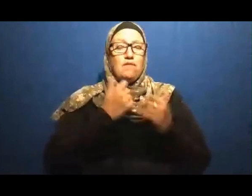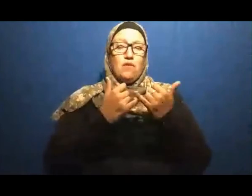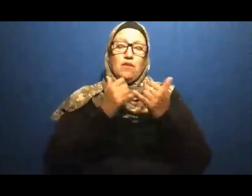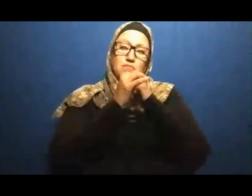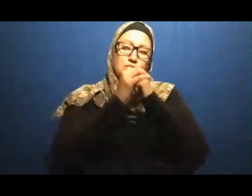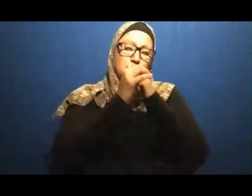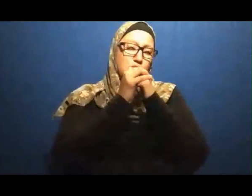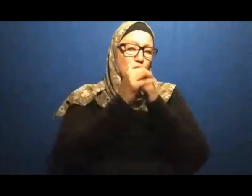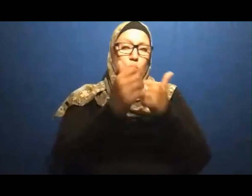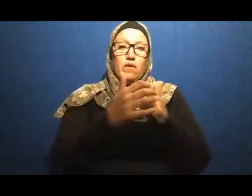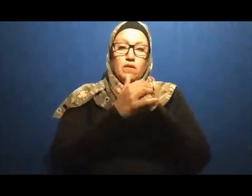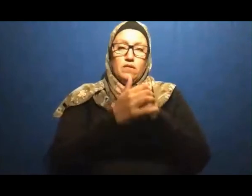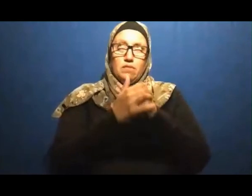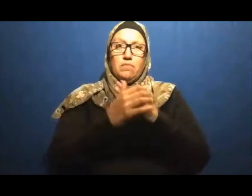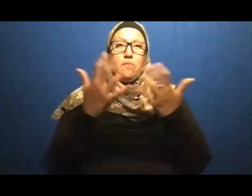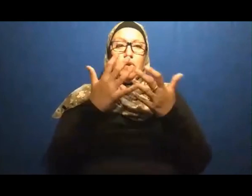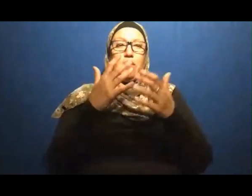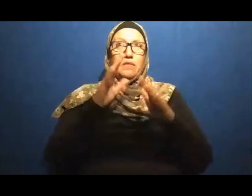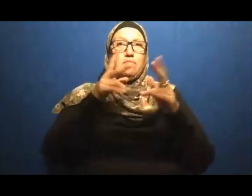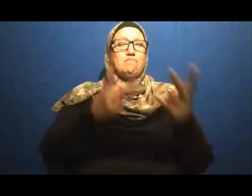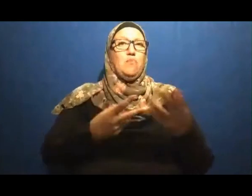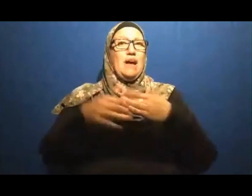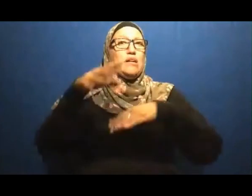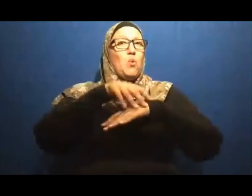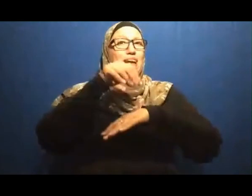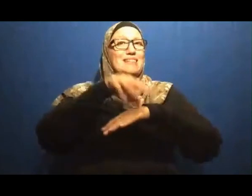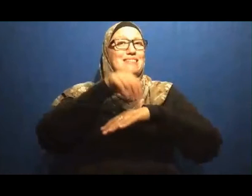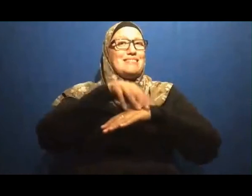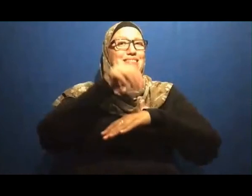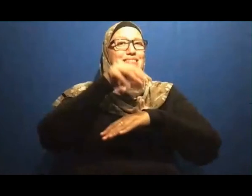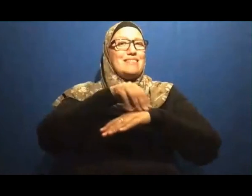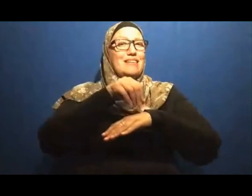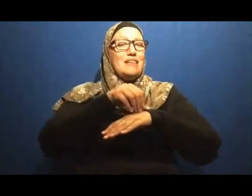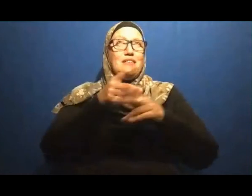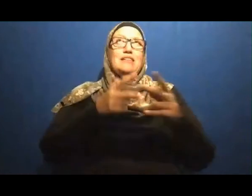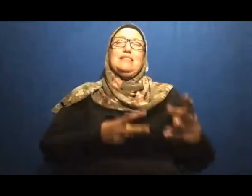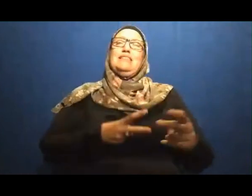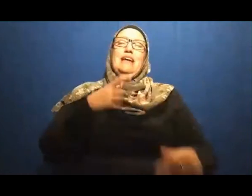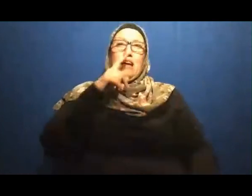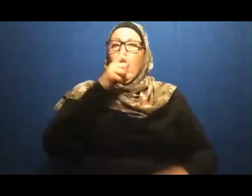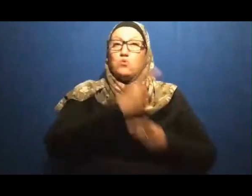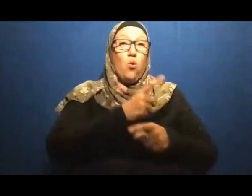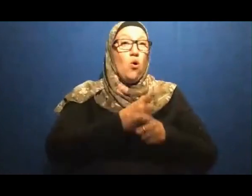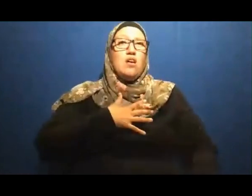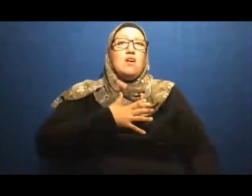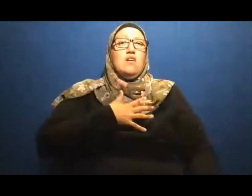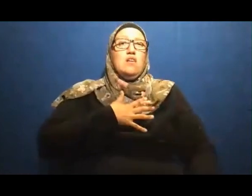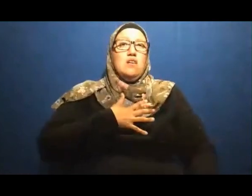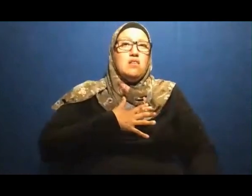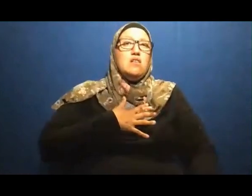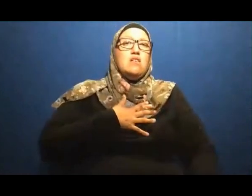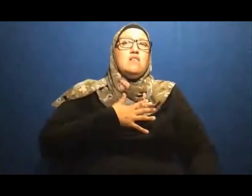Speak Is Affected By This COVID-19 May The Almighty God Give Quick Recovery To Him And All The Patients